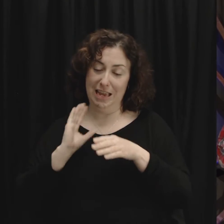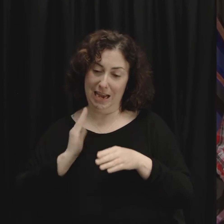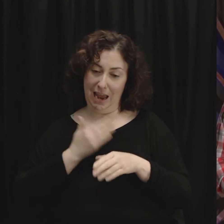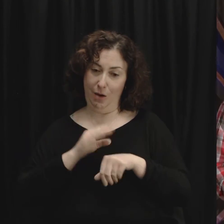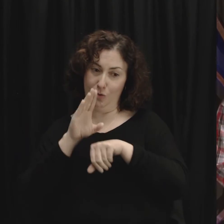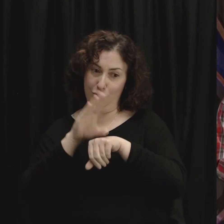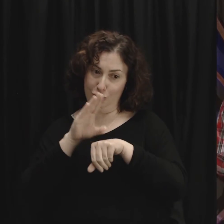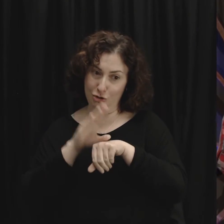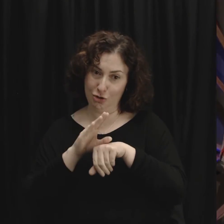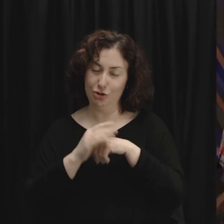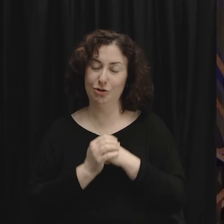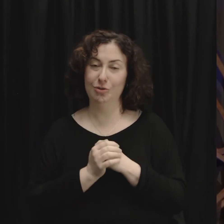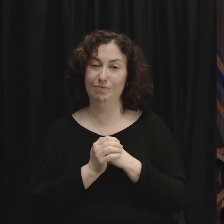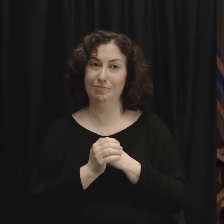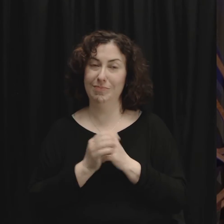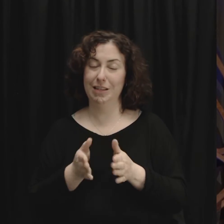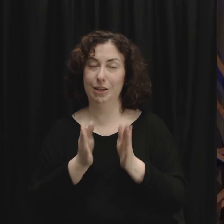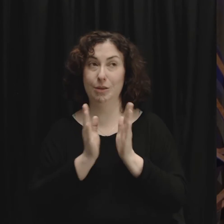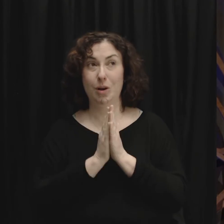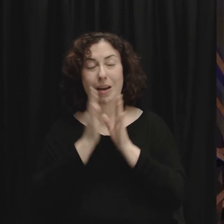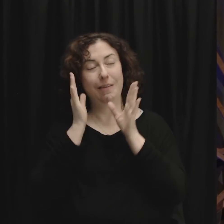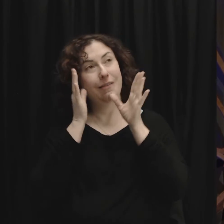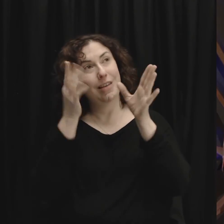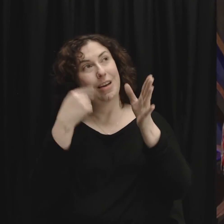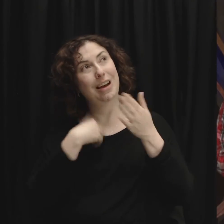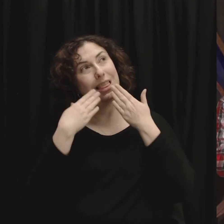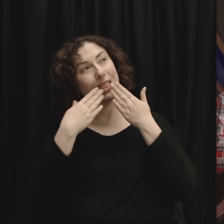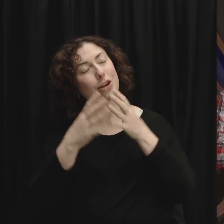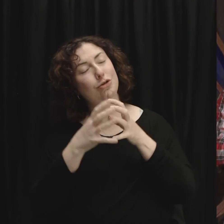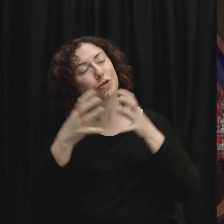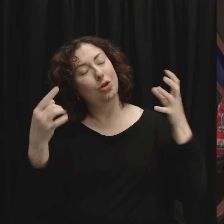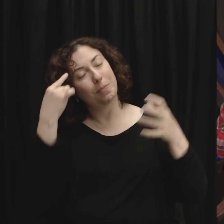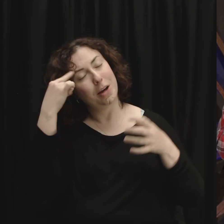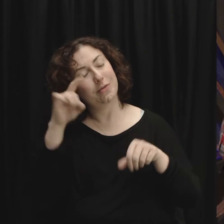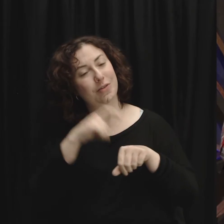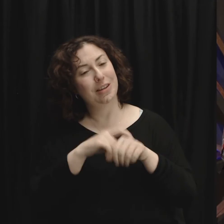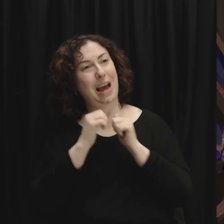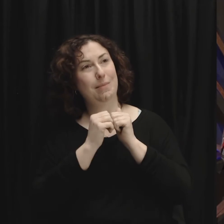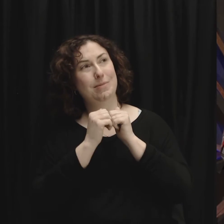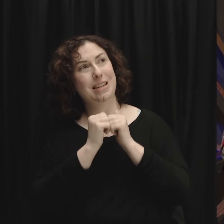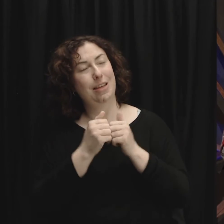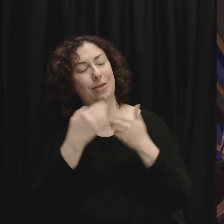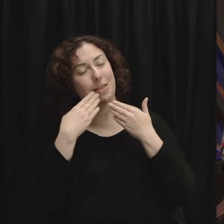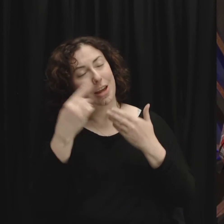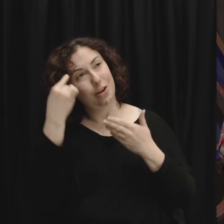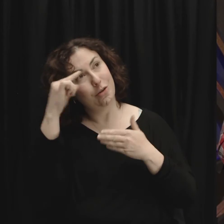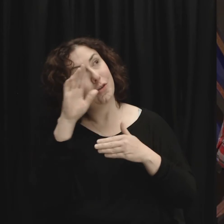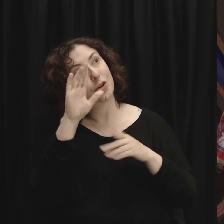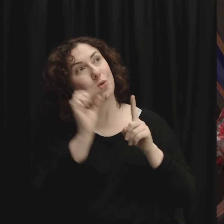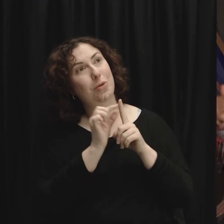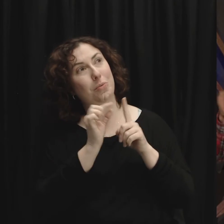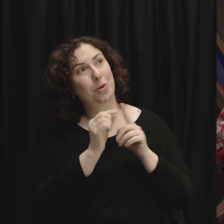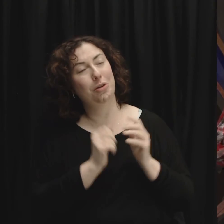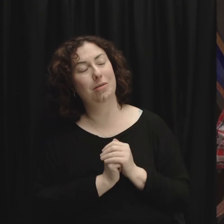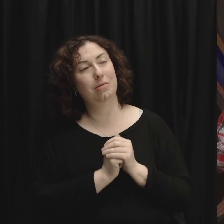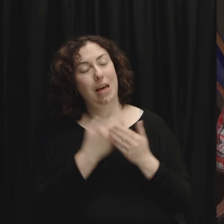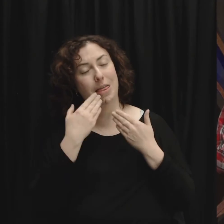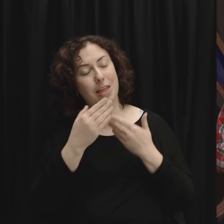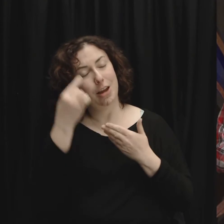let's look to the Lord in a word of prayer today Father I thank you so much for this time that you've given to me God I thank you for your word I thank you for the power that you've given